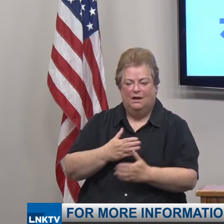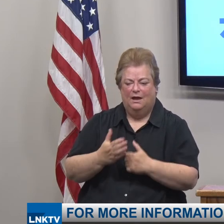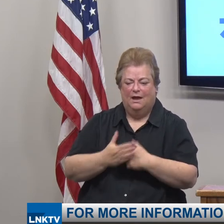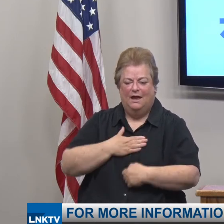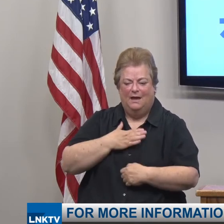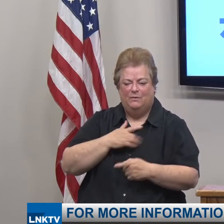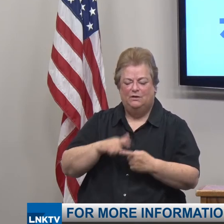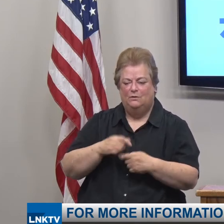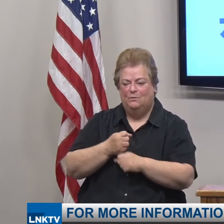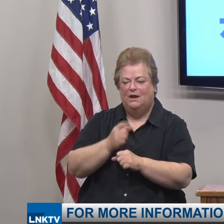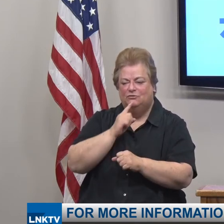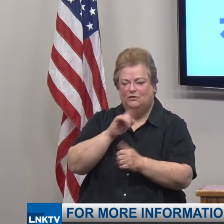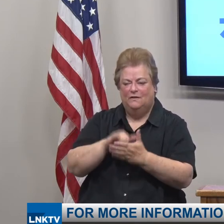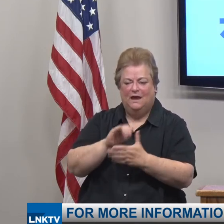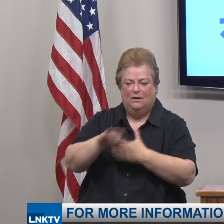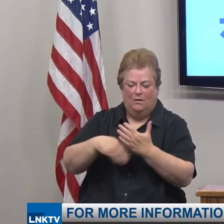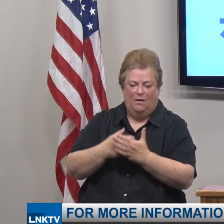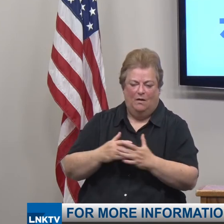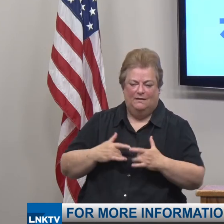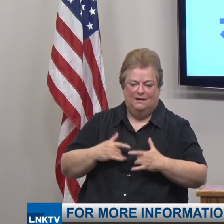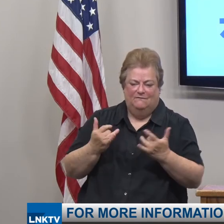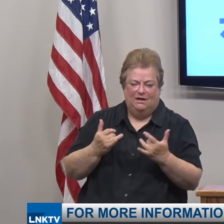make those activities come off safely and successfully.